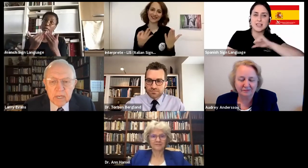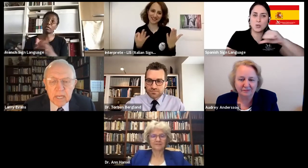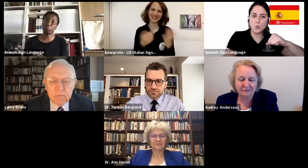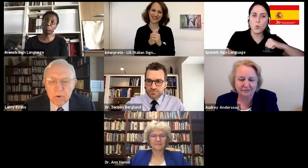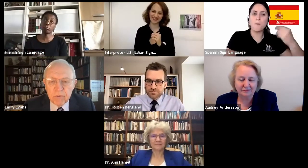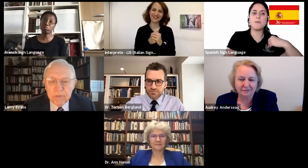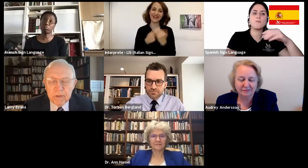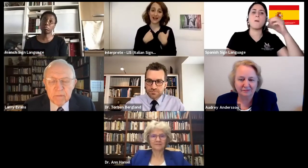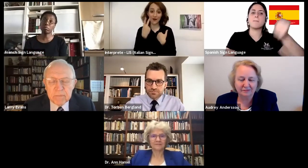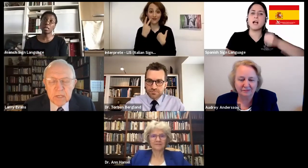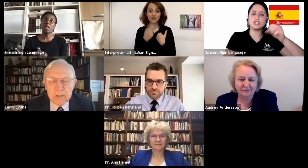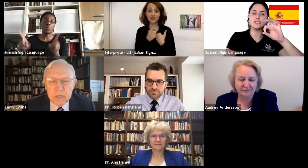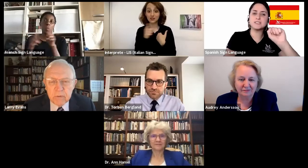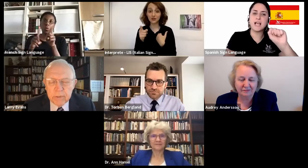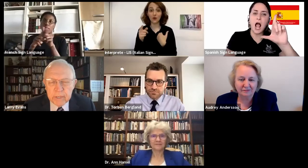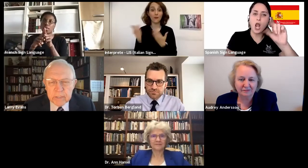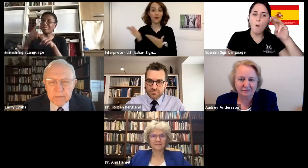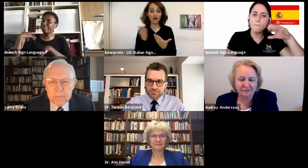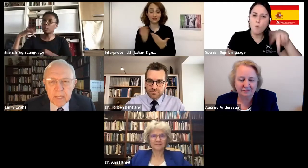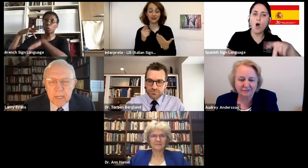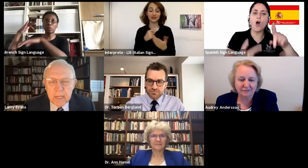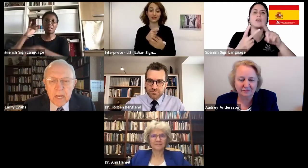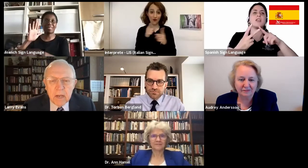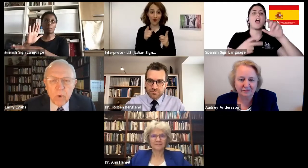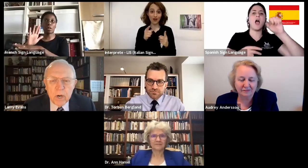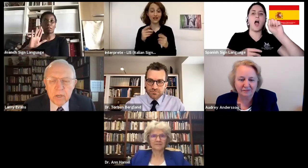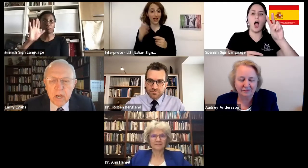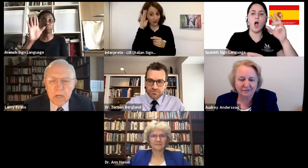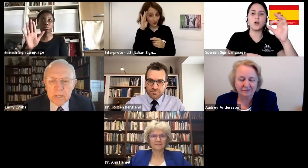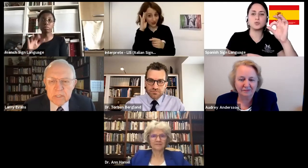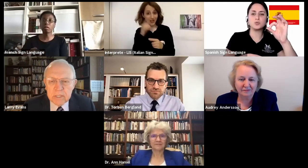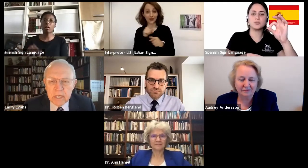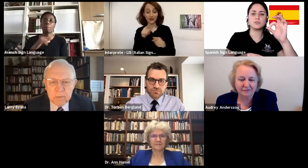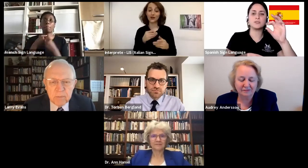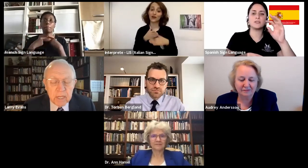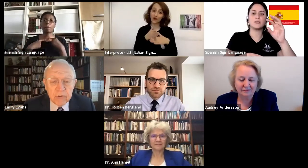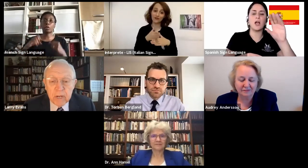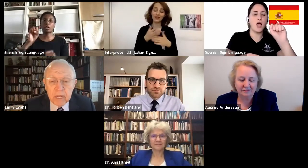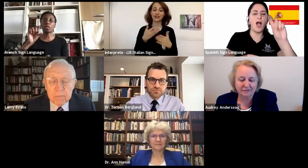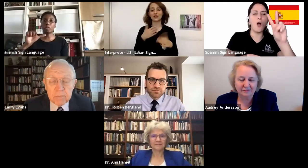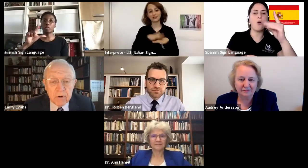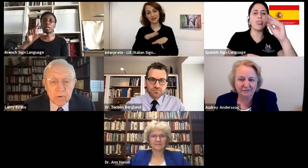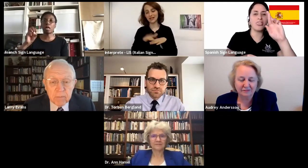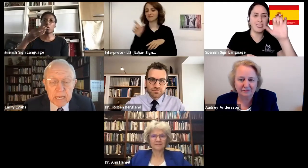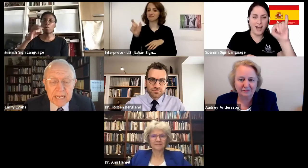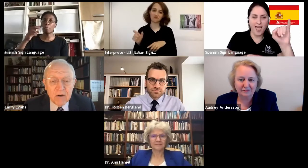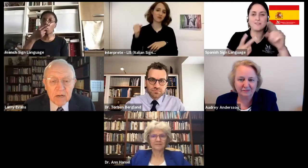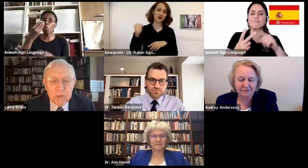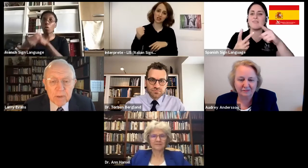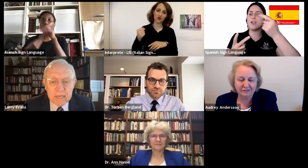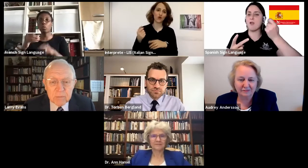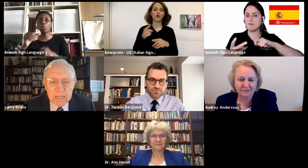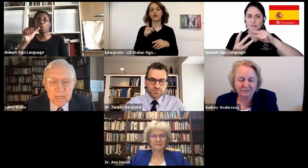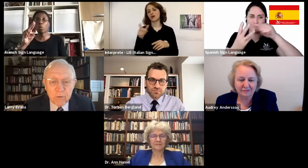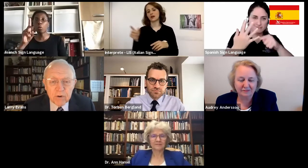Audrey have both shared with us. One of the comments that has been made throughout the program, how